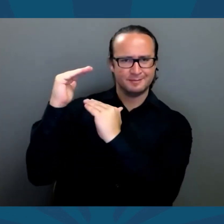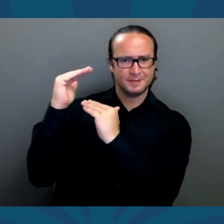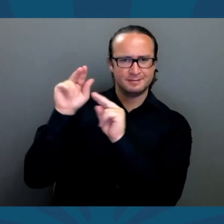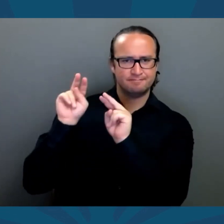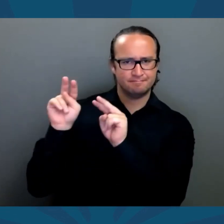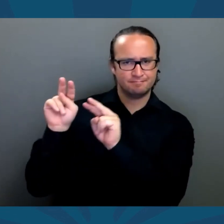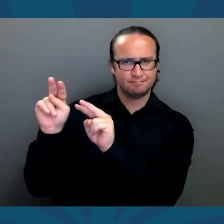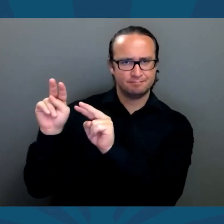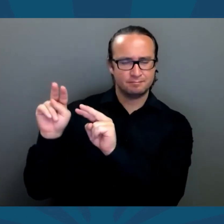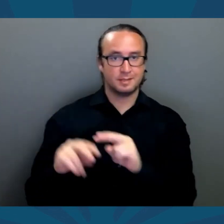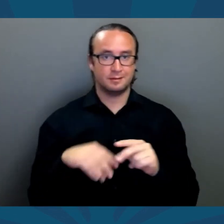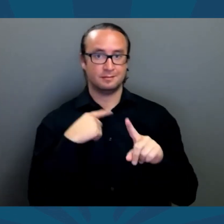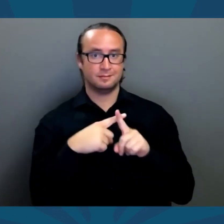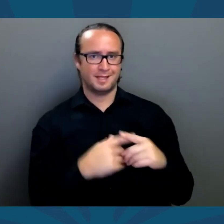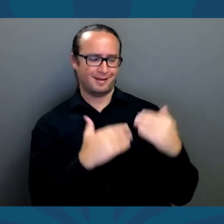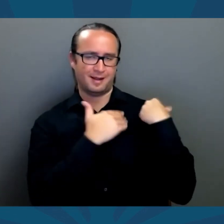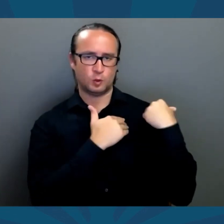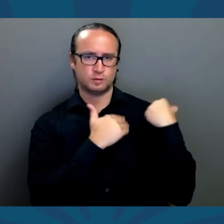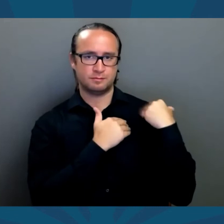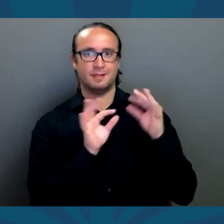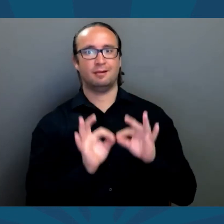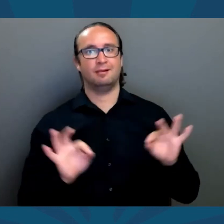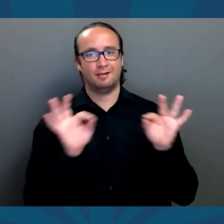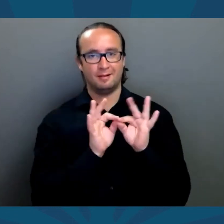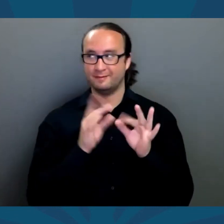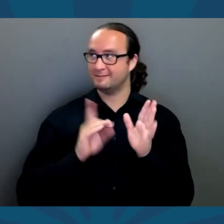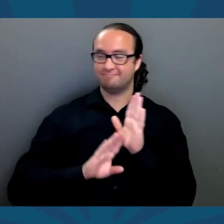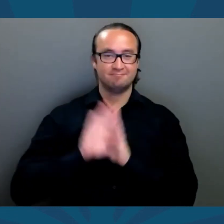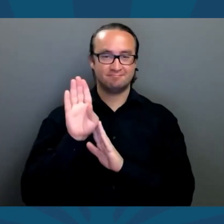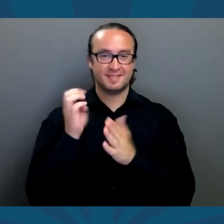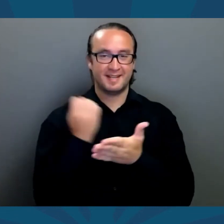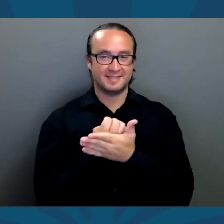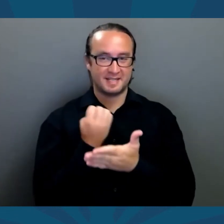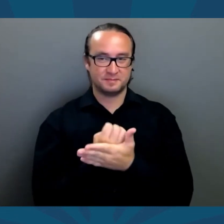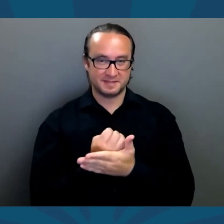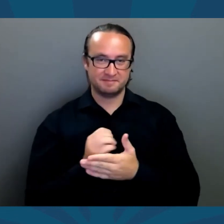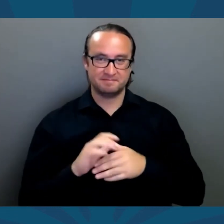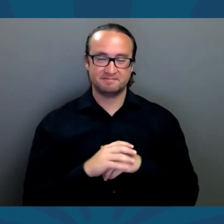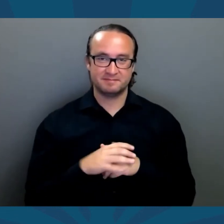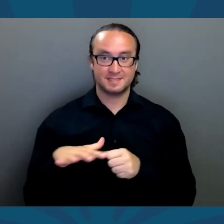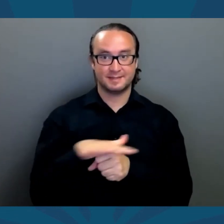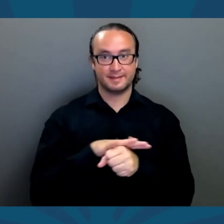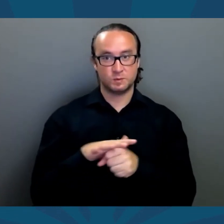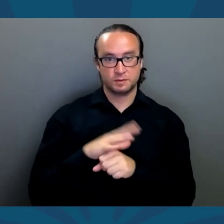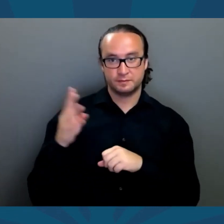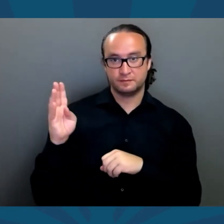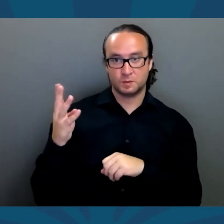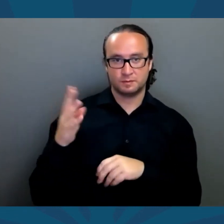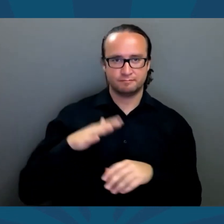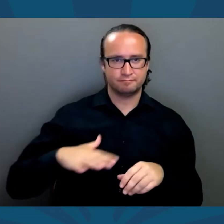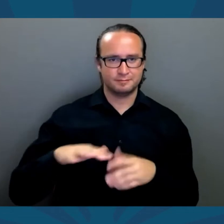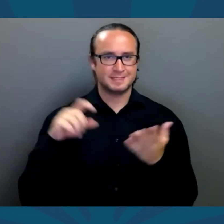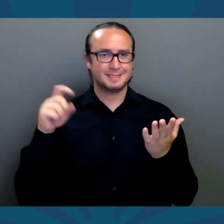Keeping our government limited and accountable is key to our thriving economy.